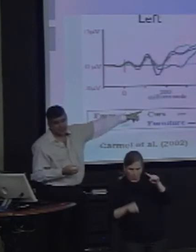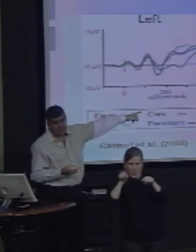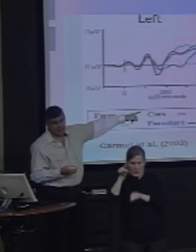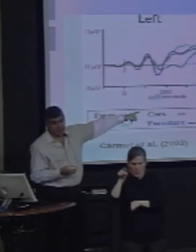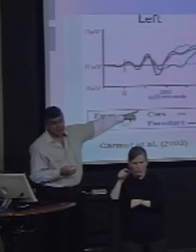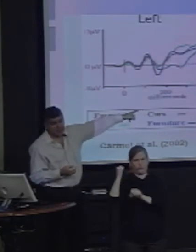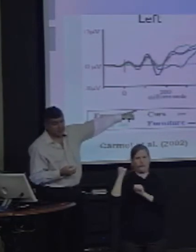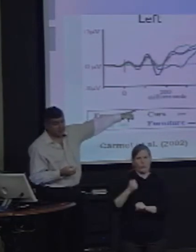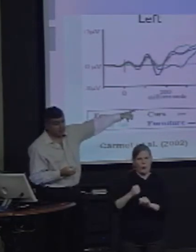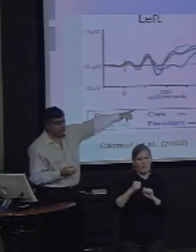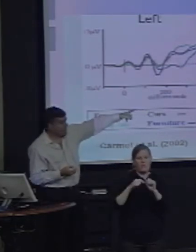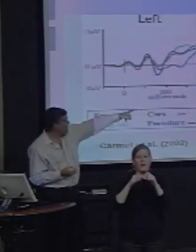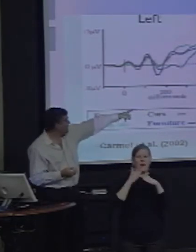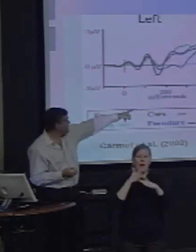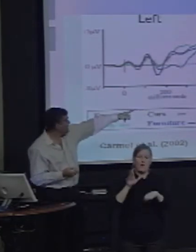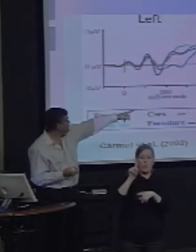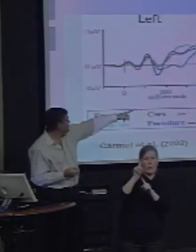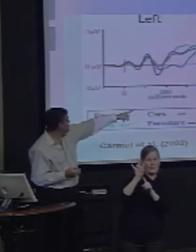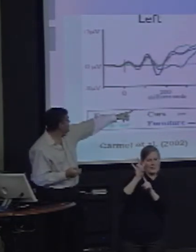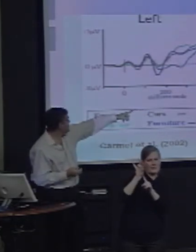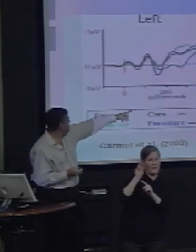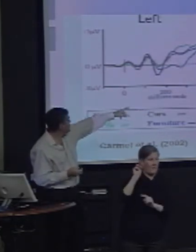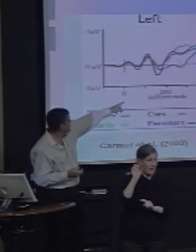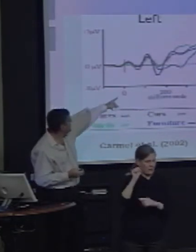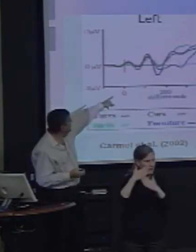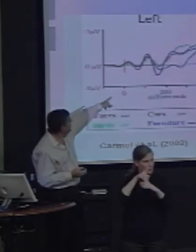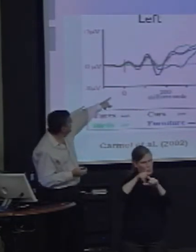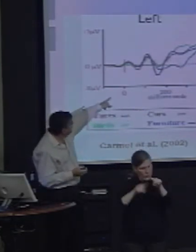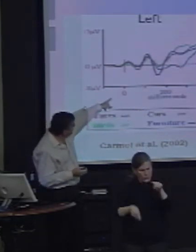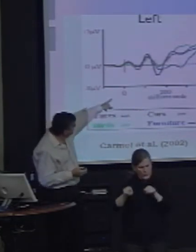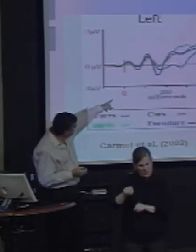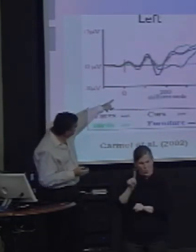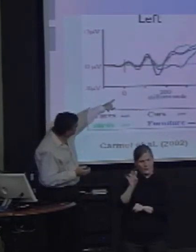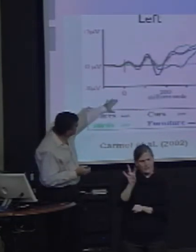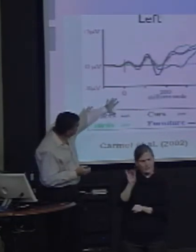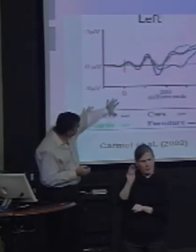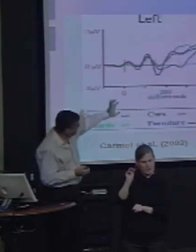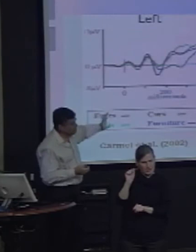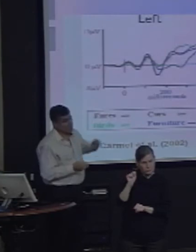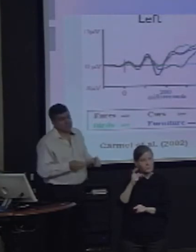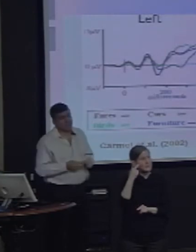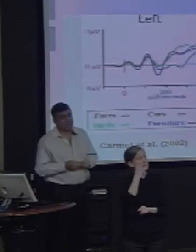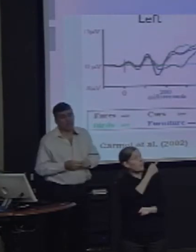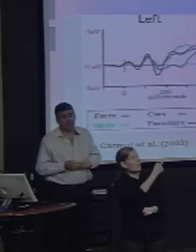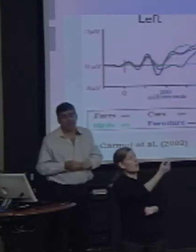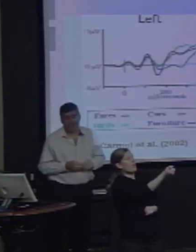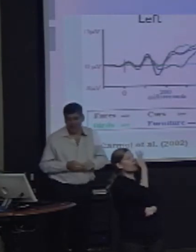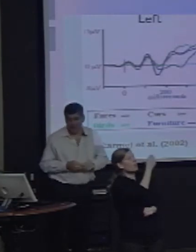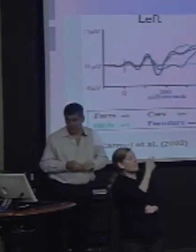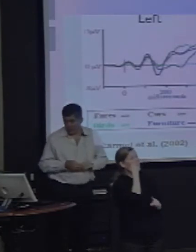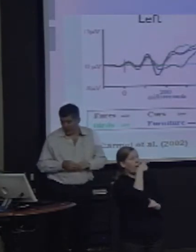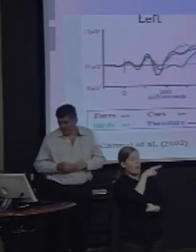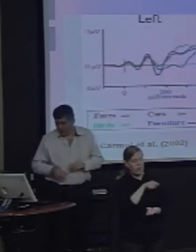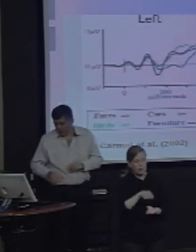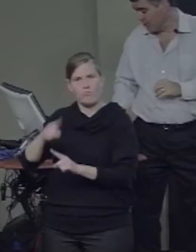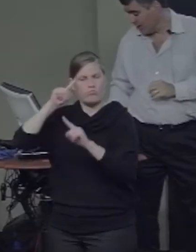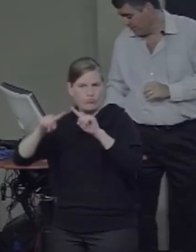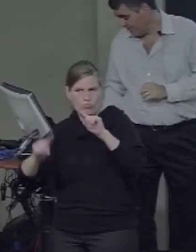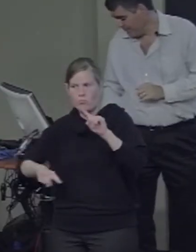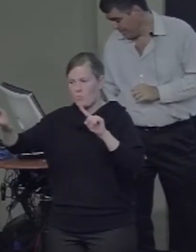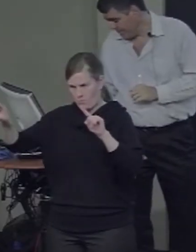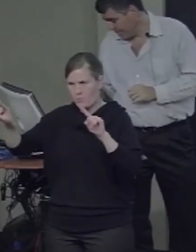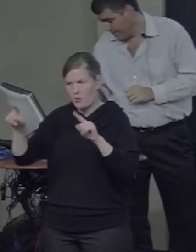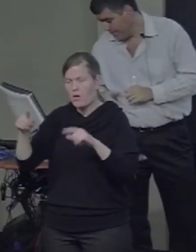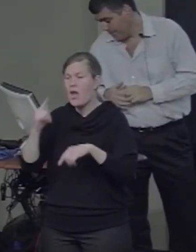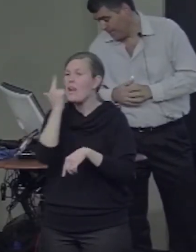170 milliseconds after presentation. It's slightly present on the left, but again, not nearly as strong.